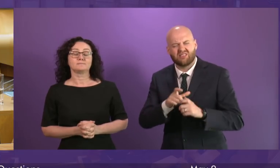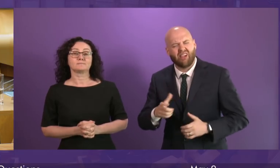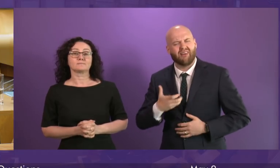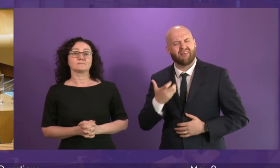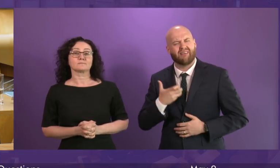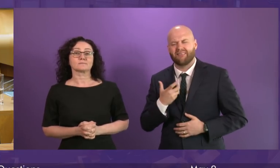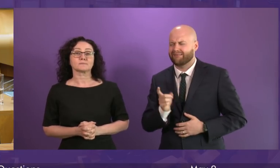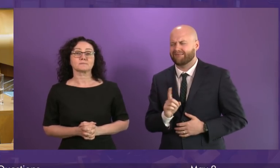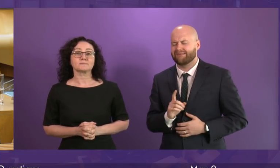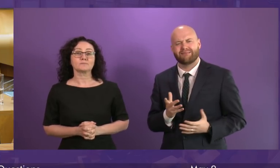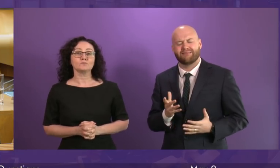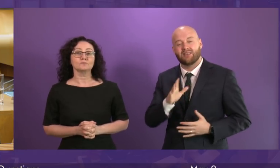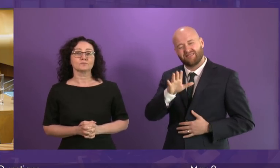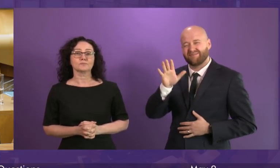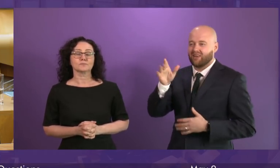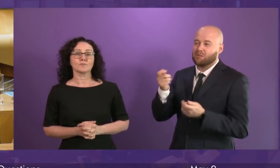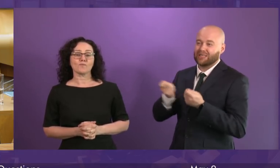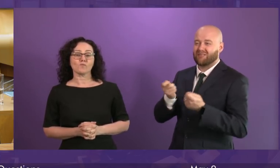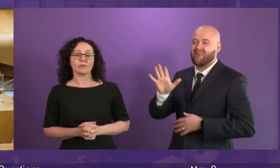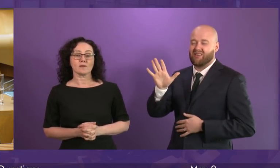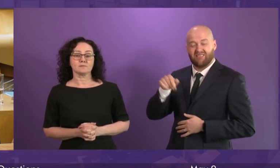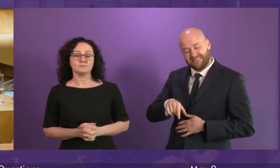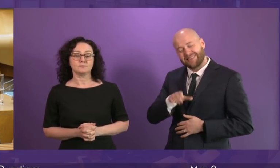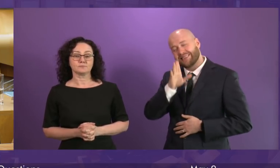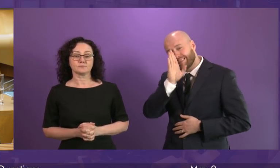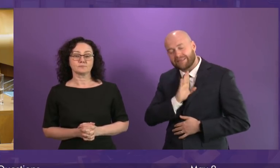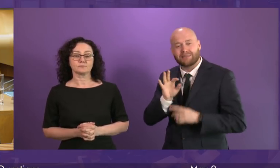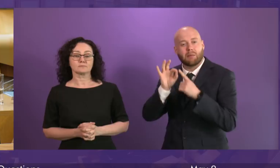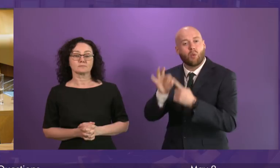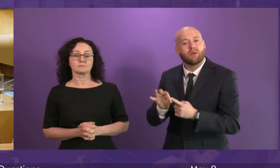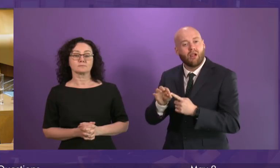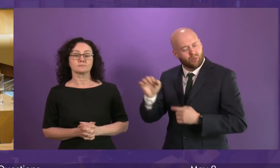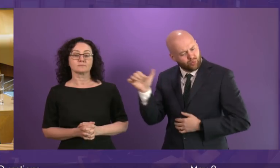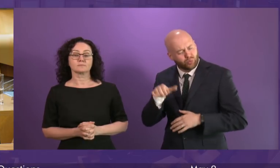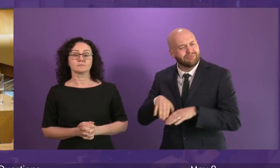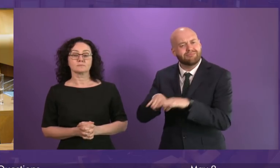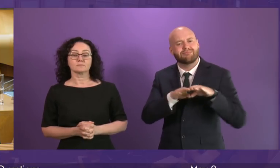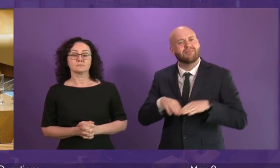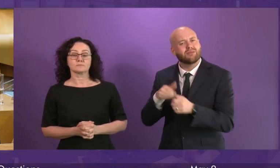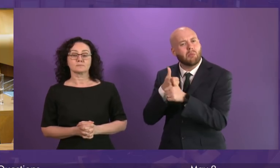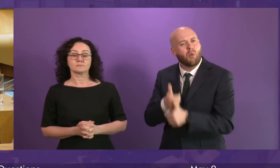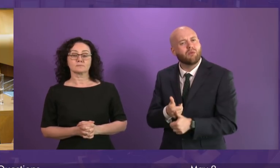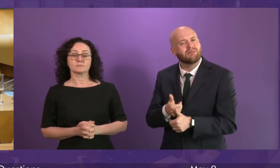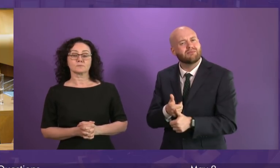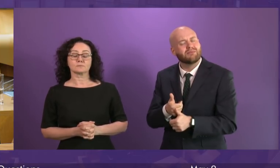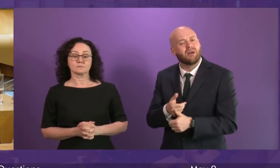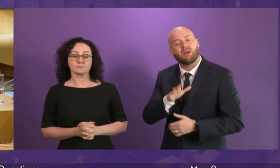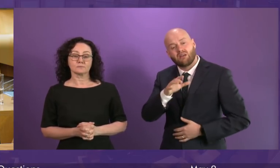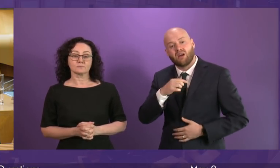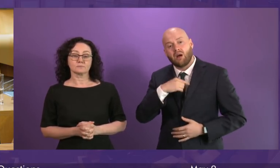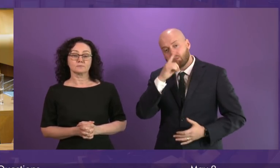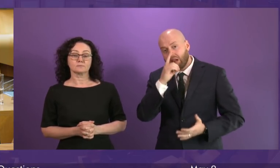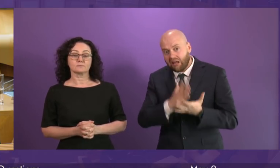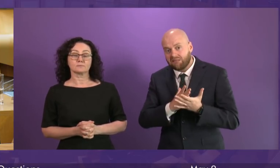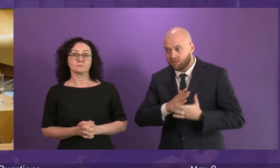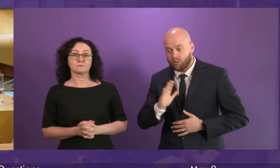serious proposal. And there is no reason why it can't command cross-party support. Now, I believe that we could